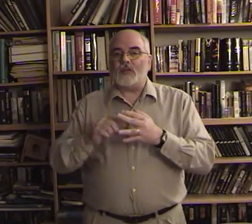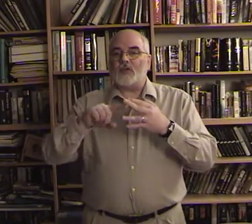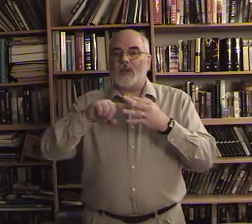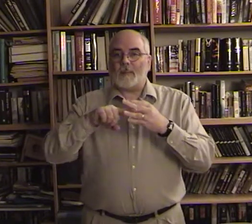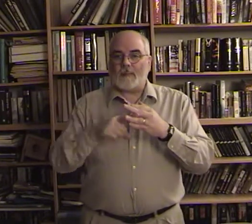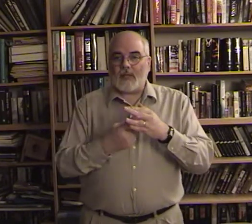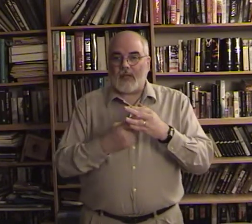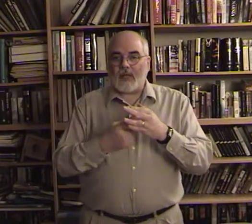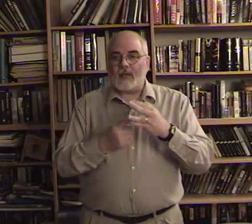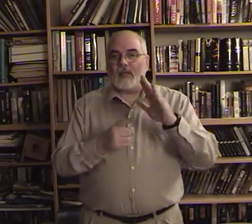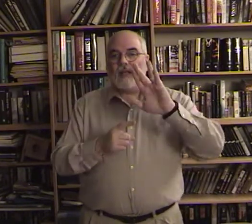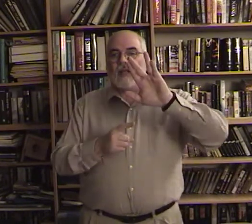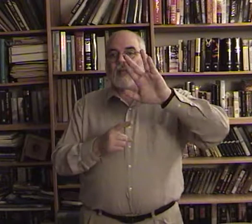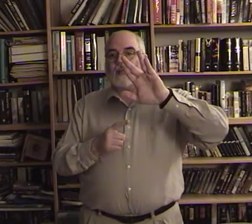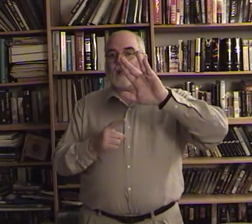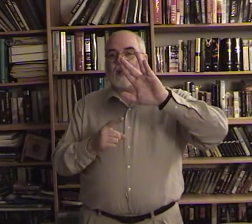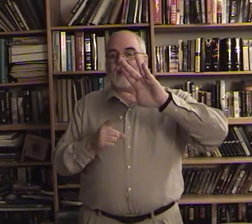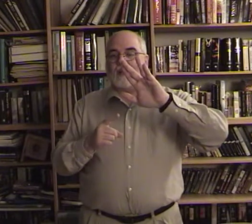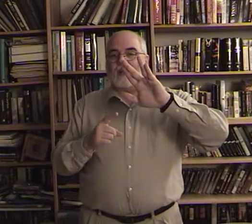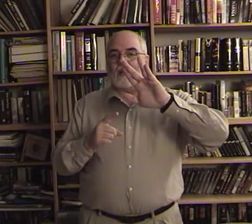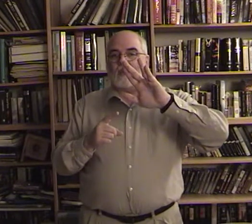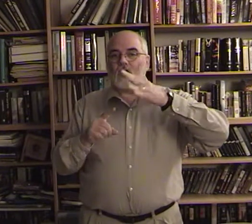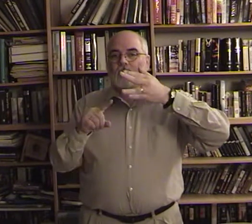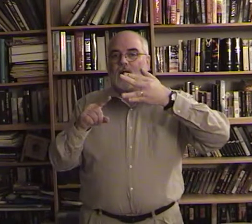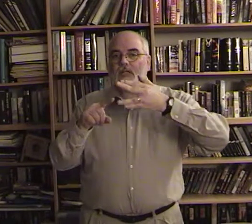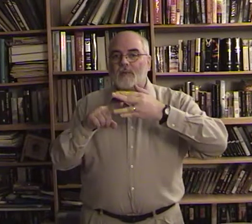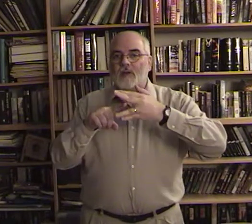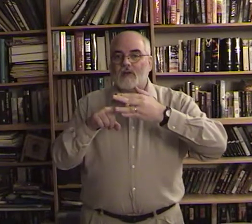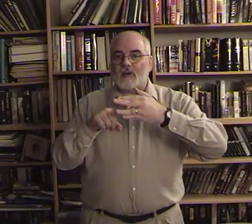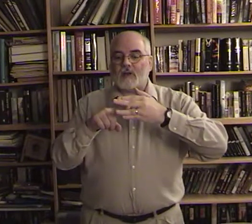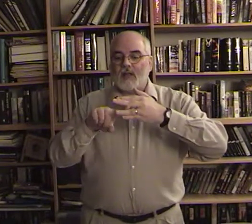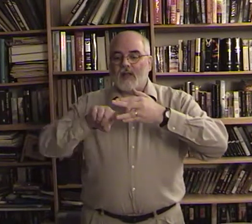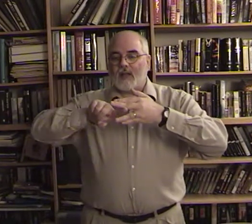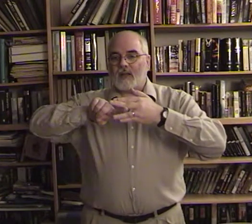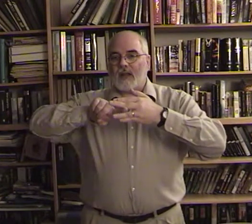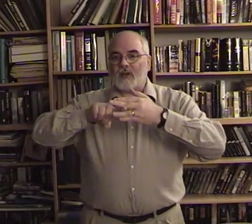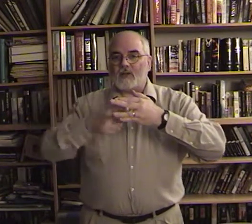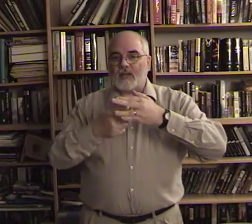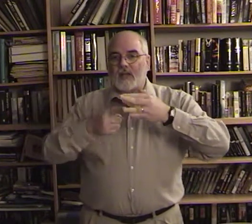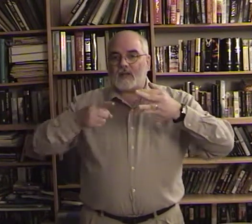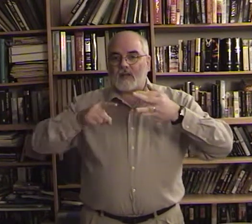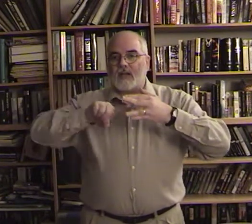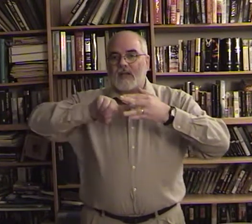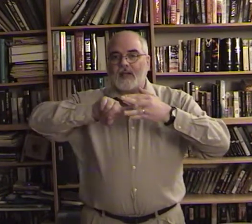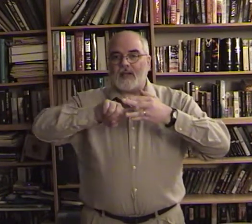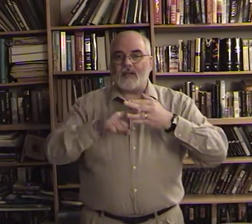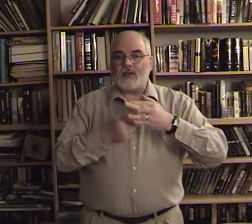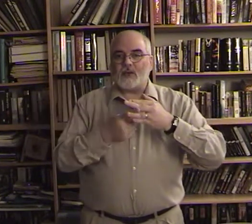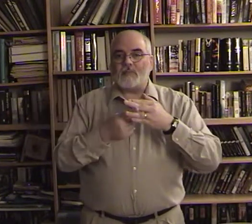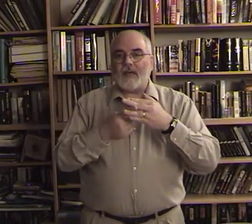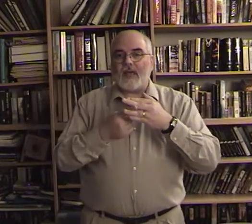began kind of like again a little long and prosper and you're sticking a key in the ignition began